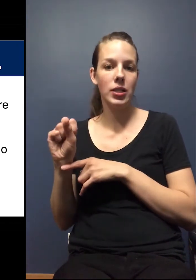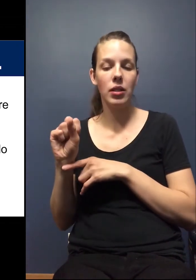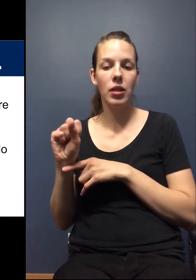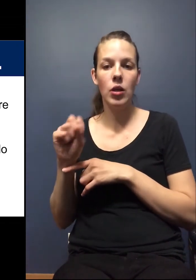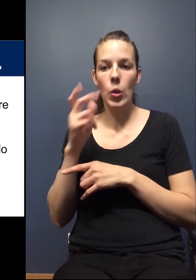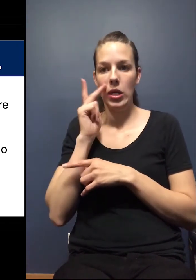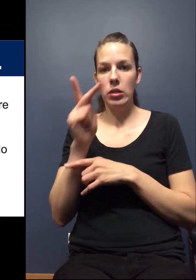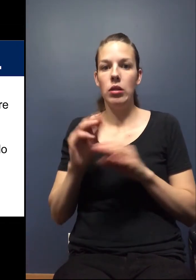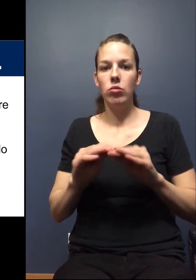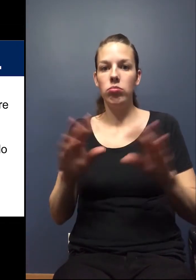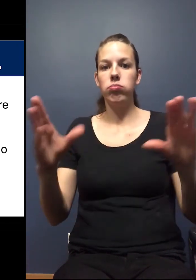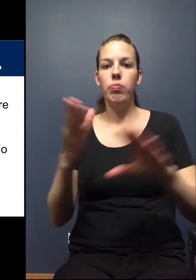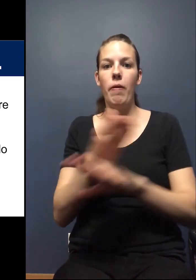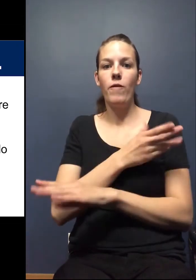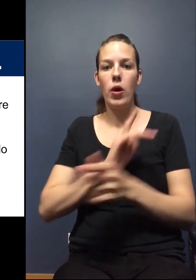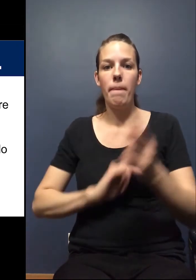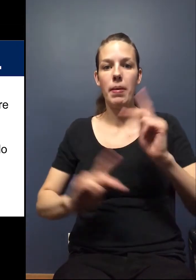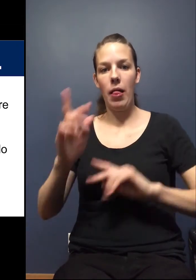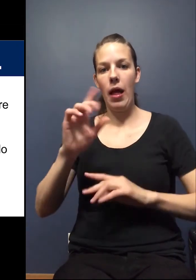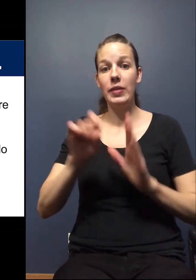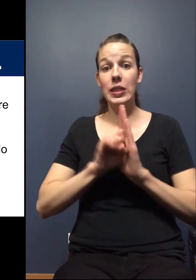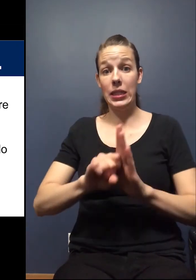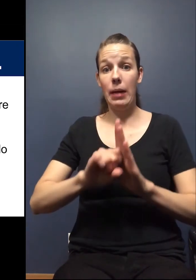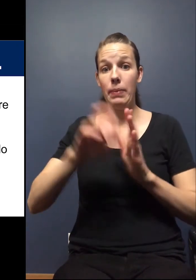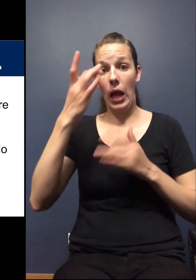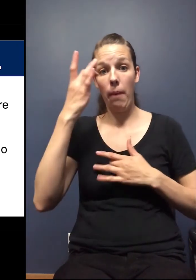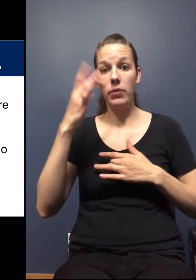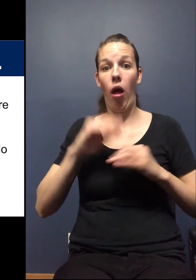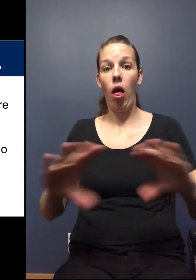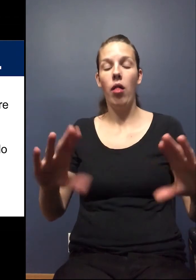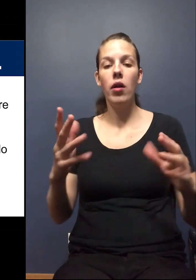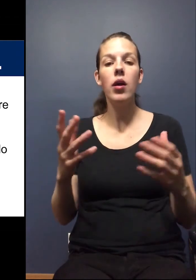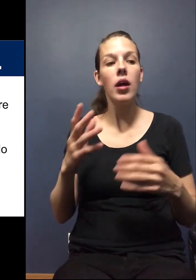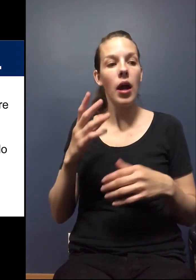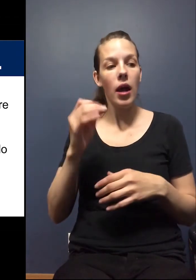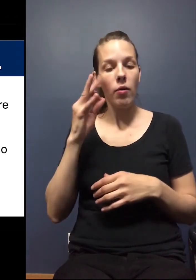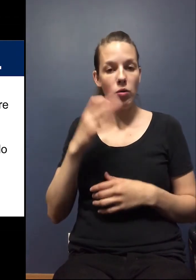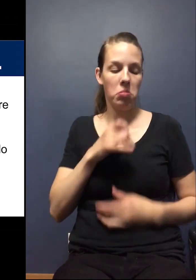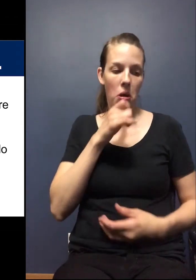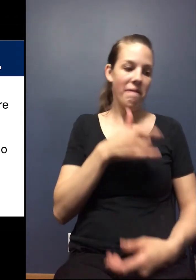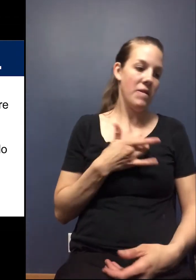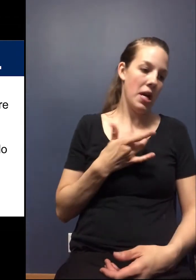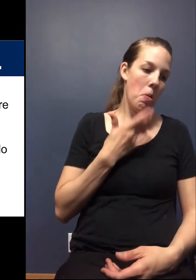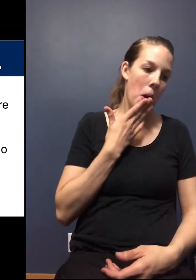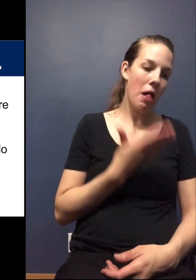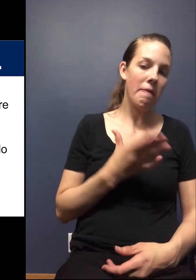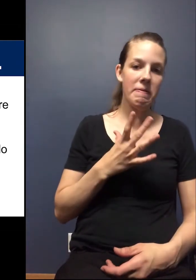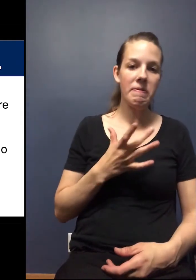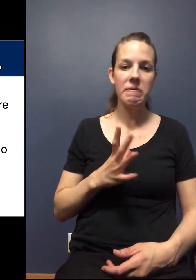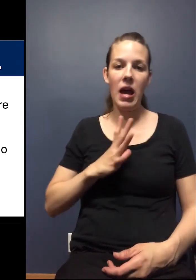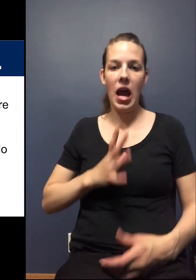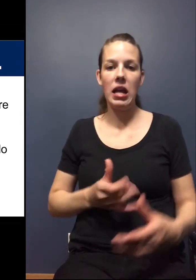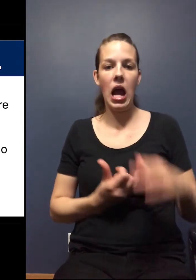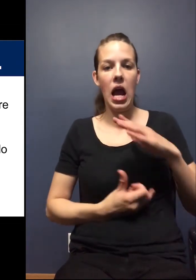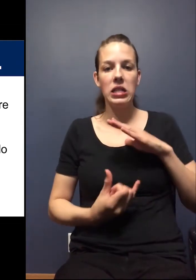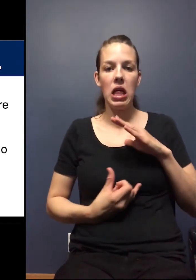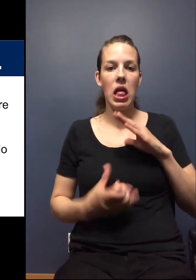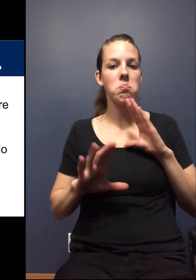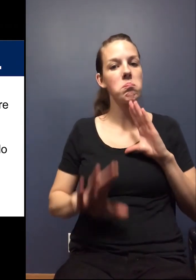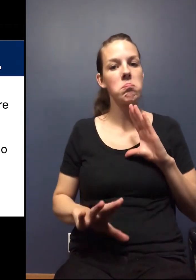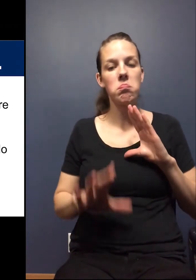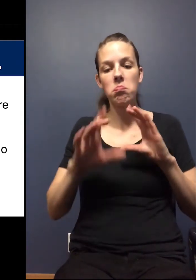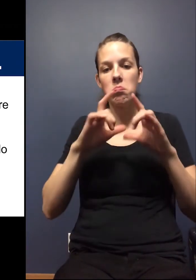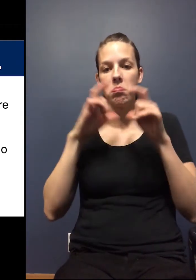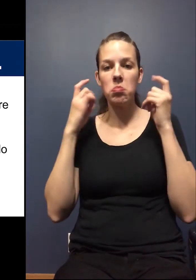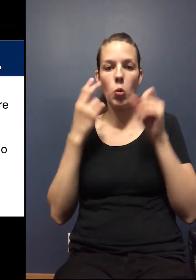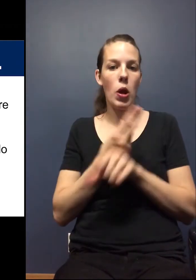are seeing transmission before people have symptoms. If it was just such that when you didn't feel well, then you could isolate yourself out of the community and you